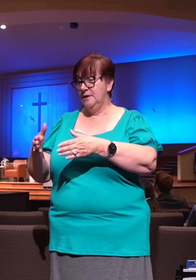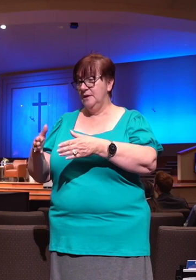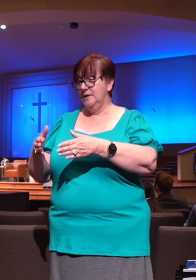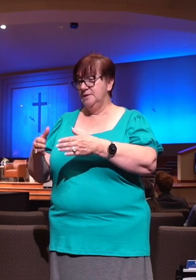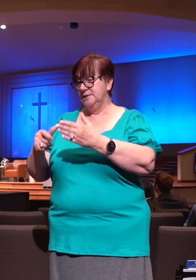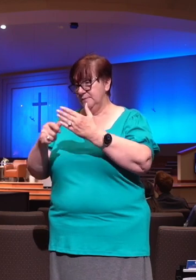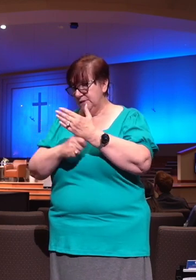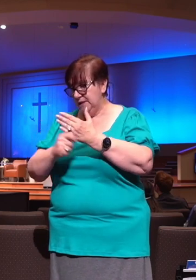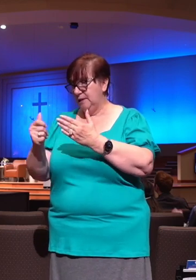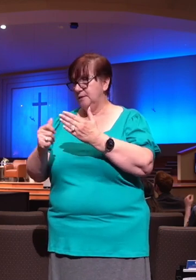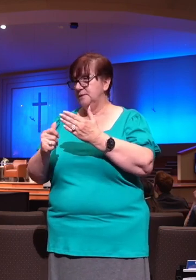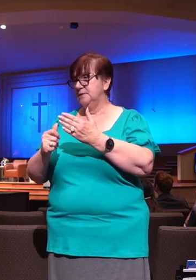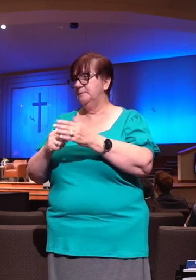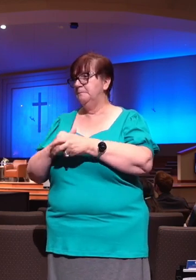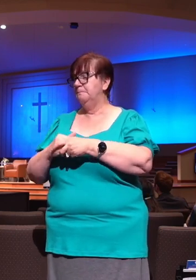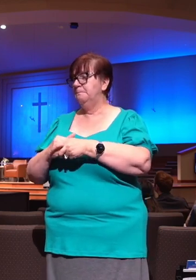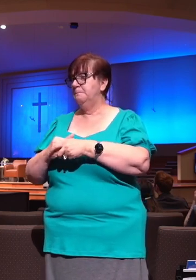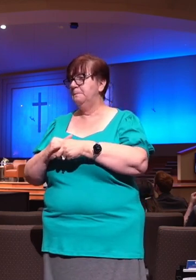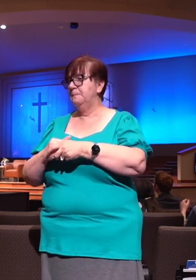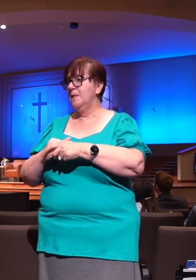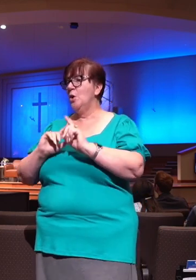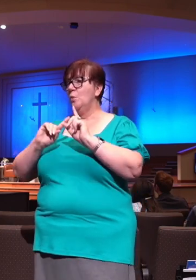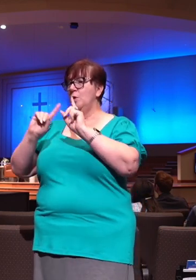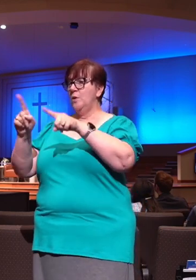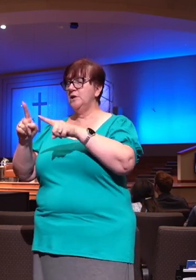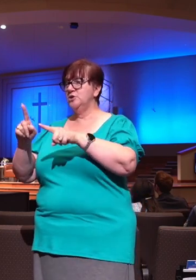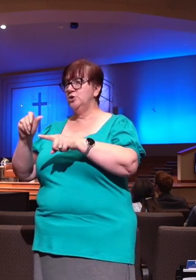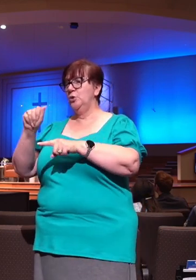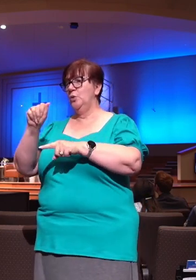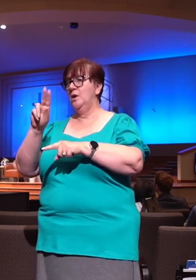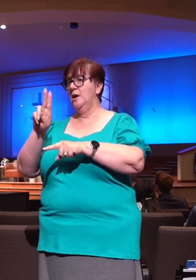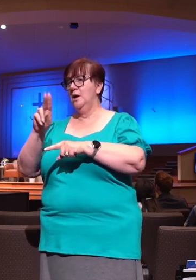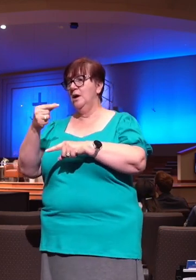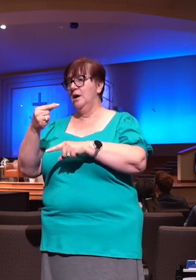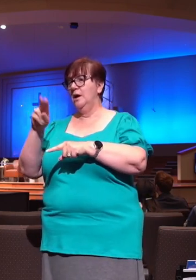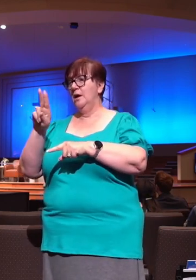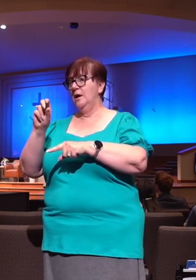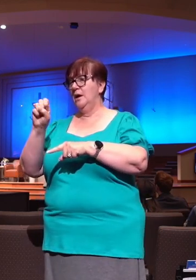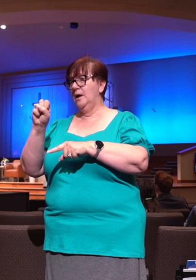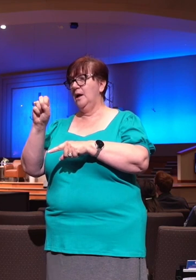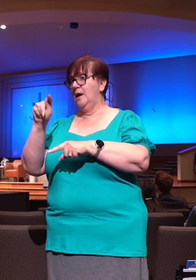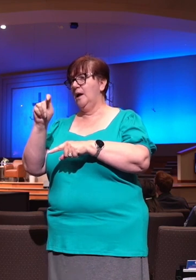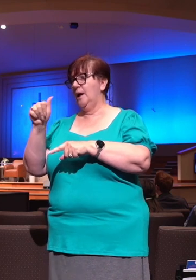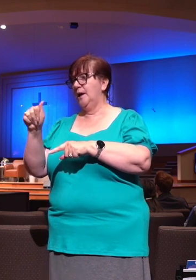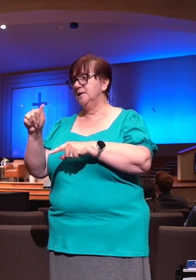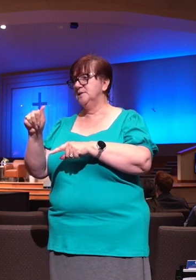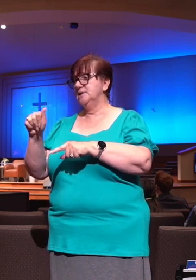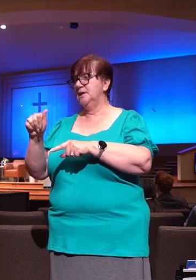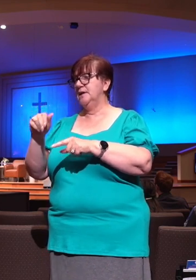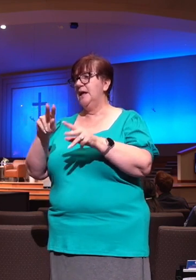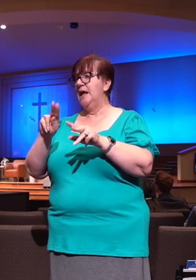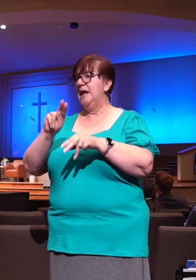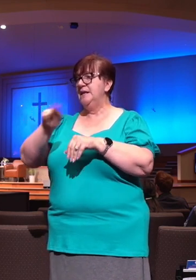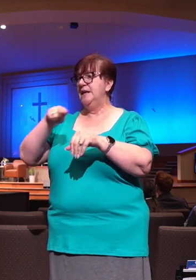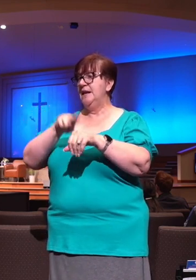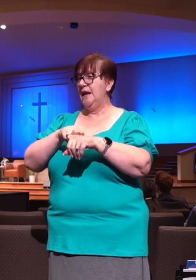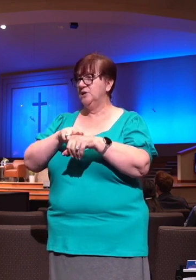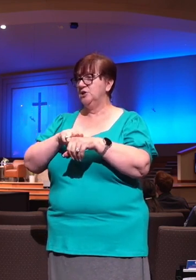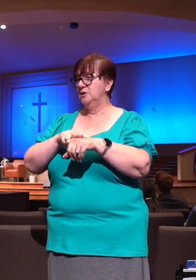my brother, at Augusta National. And this is something we'd seen on TV that we'd watched, we'd studied about. But man, there was nothing like being there